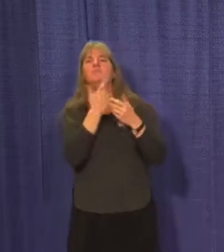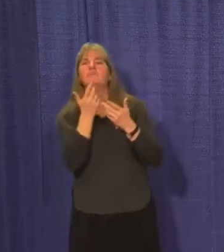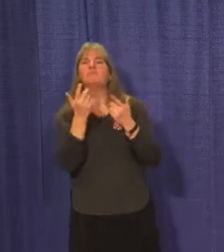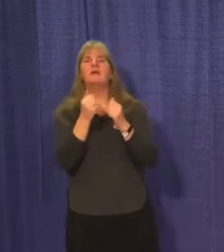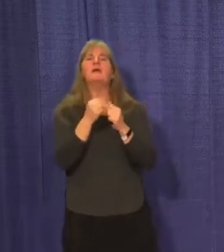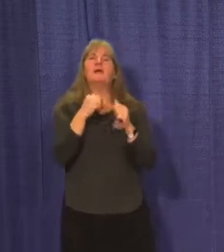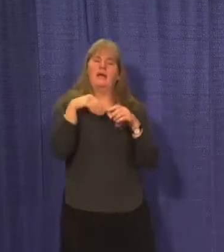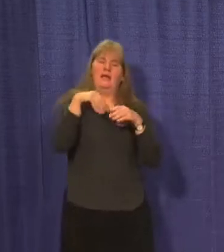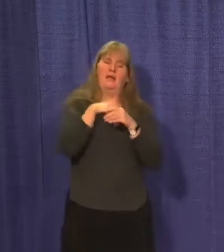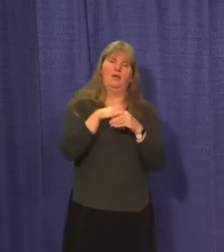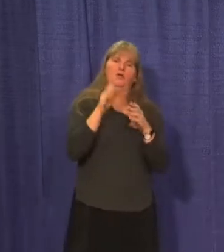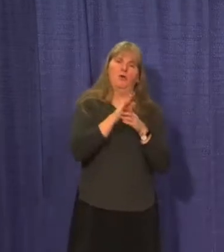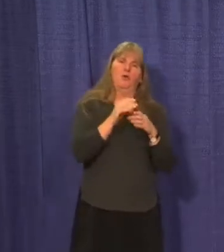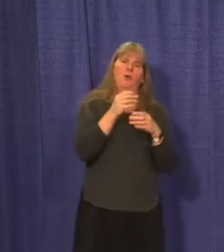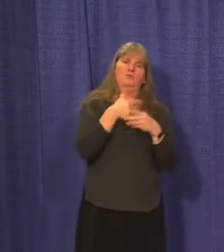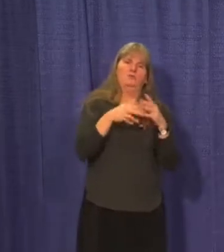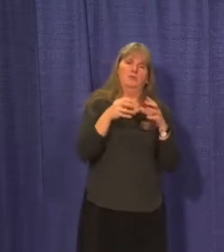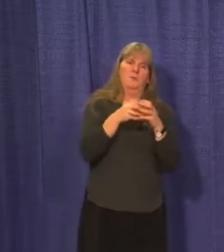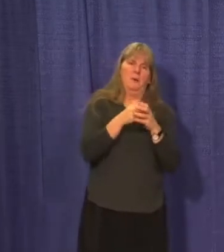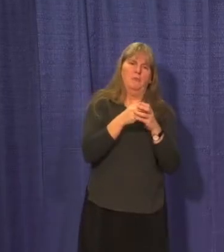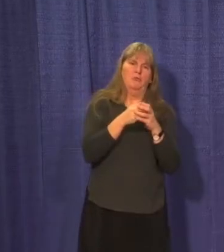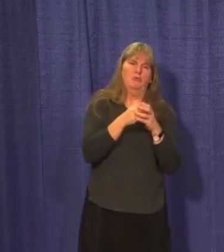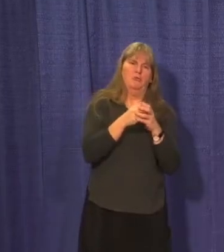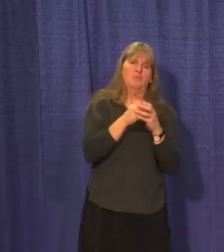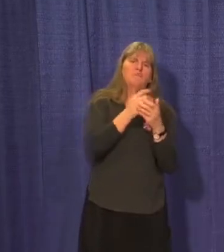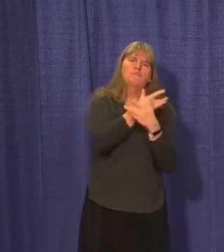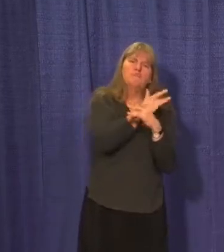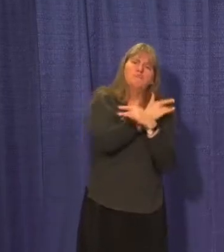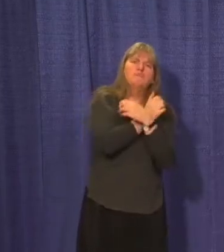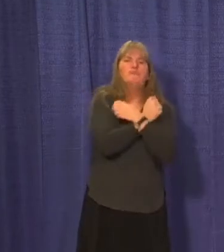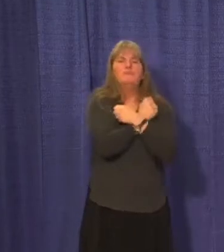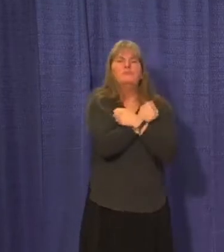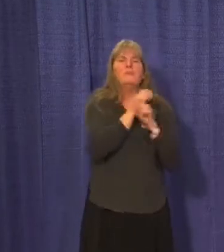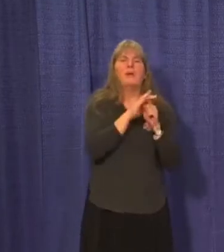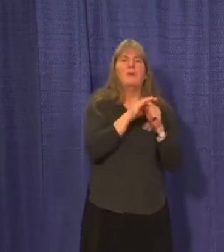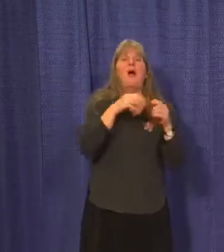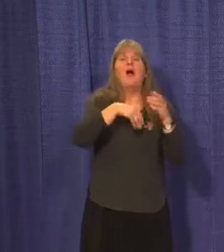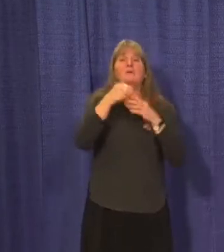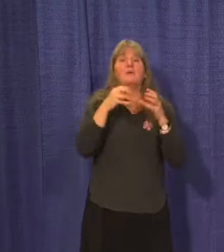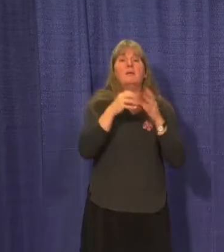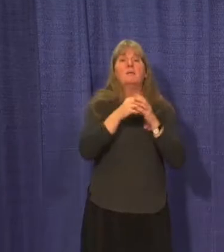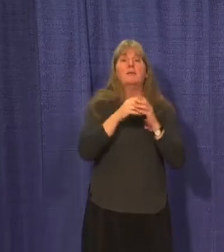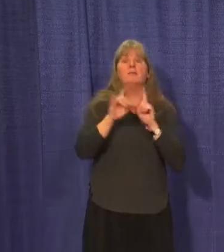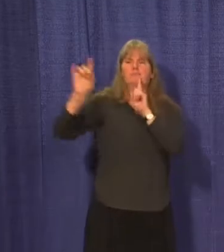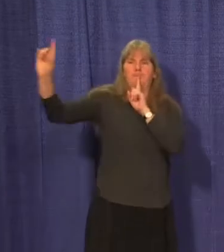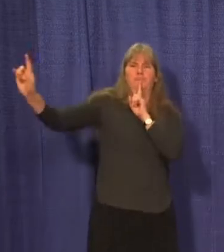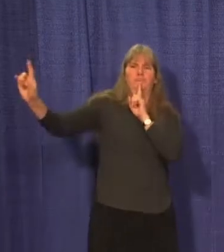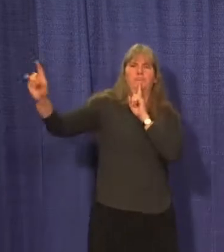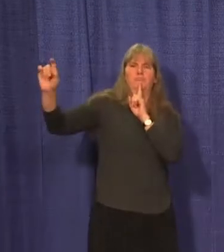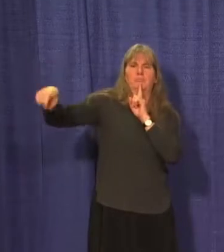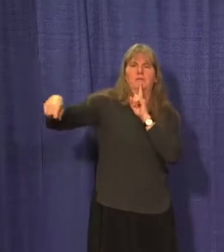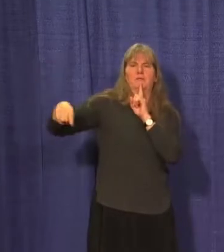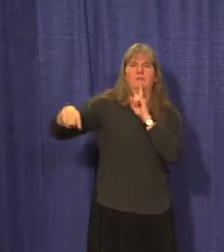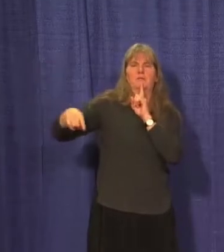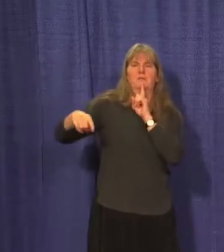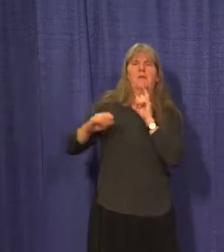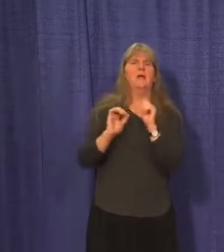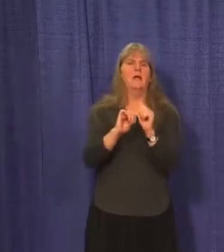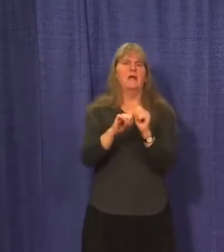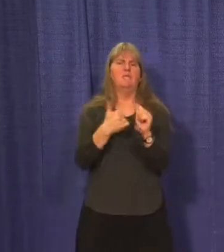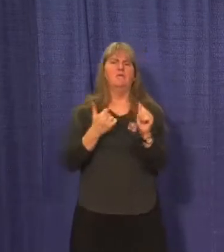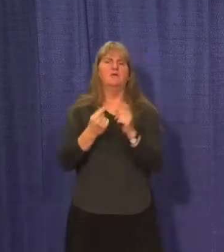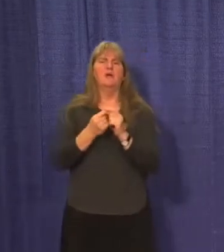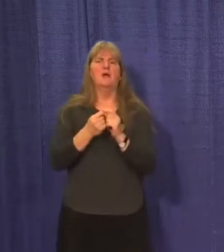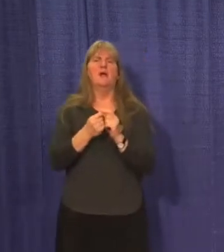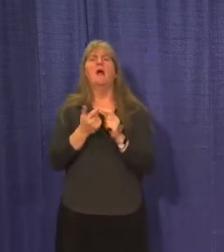two meters away from people outside of your bubble. What should you avoid? Do not have